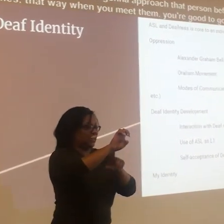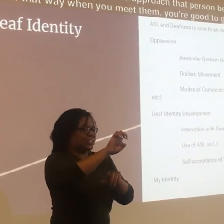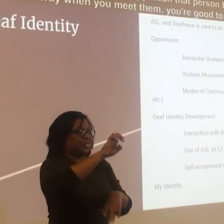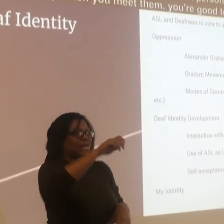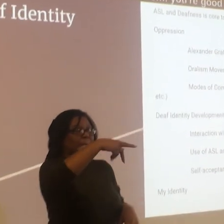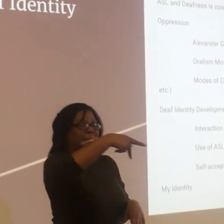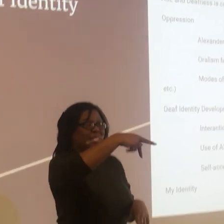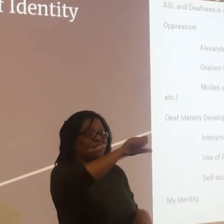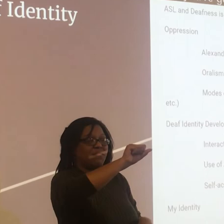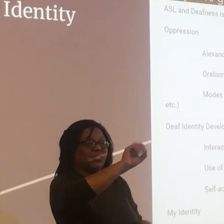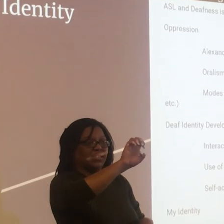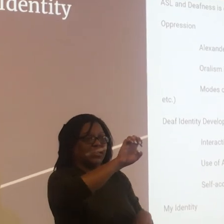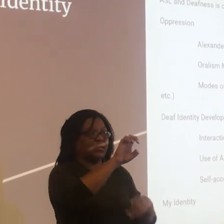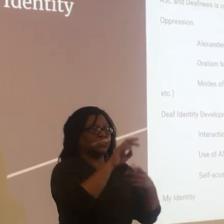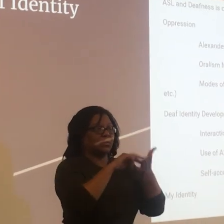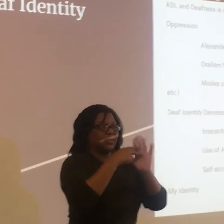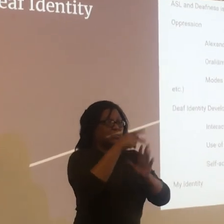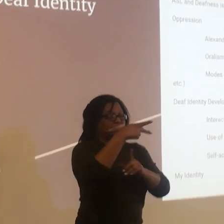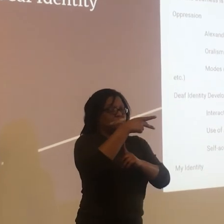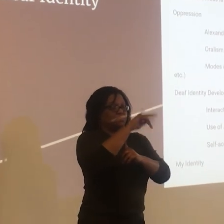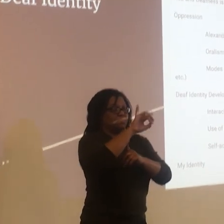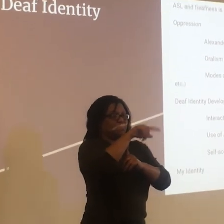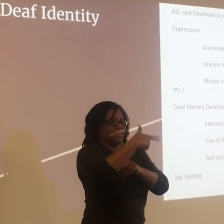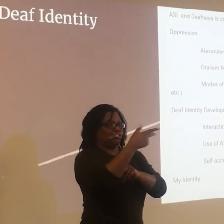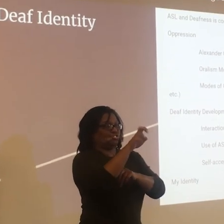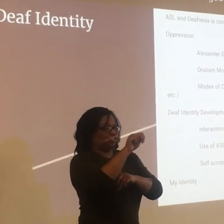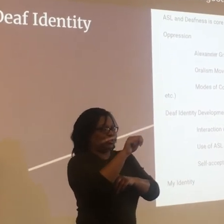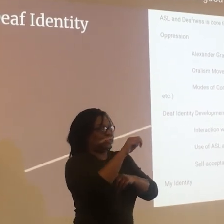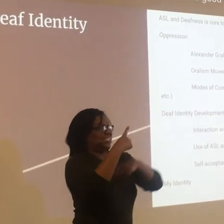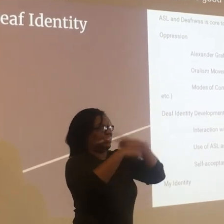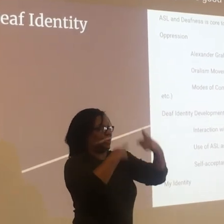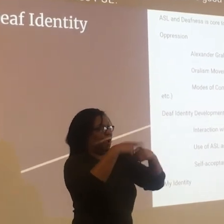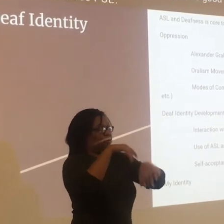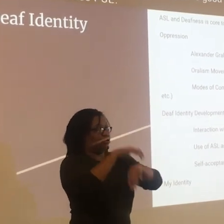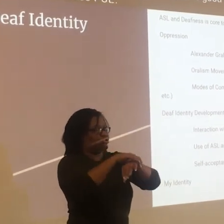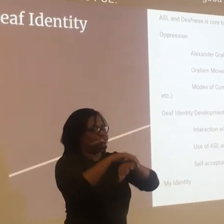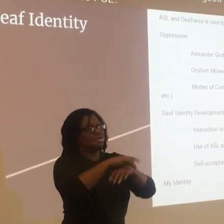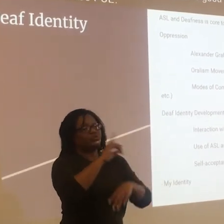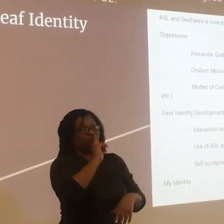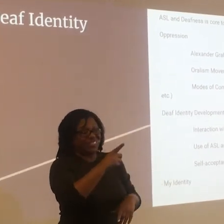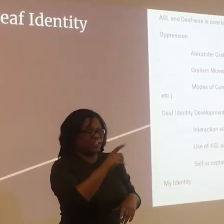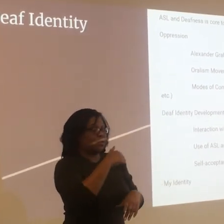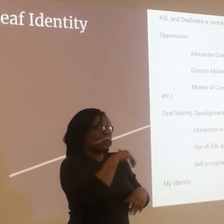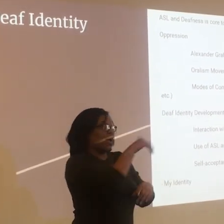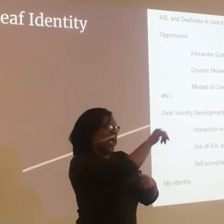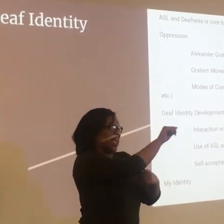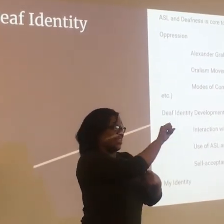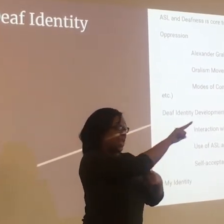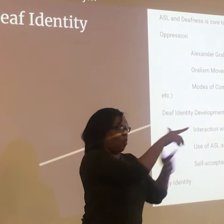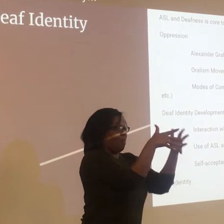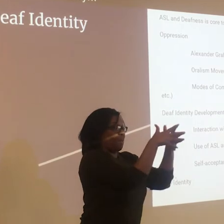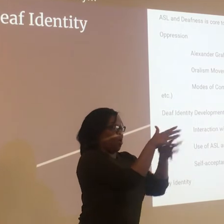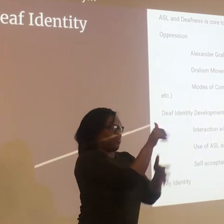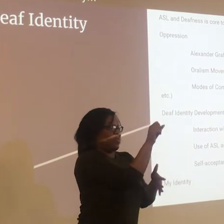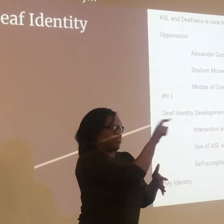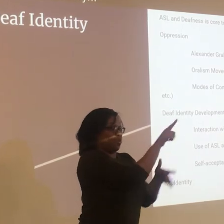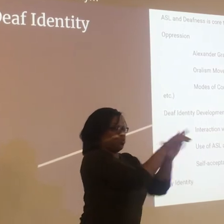I sometimes will use PSE. So this is an acronym that stands for Pigeon Signed English, which